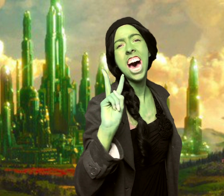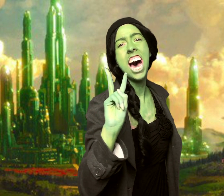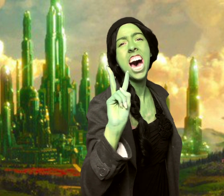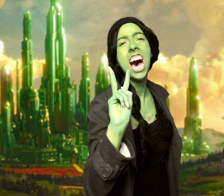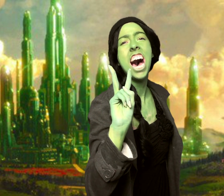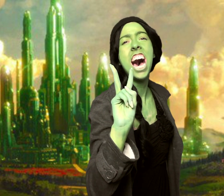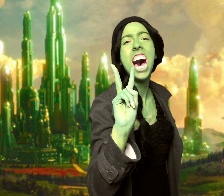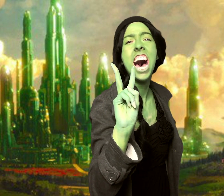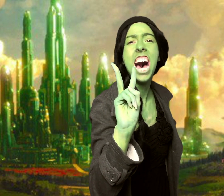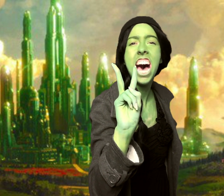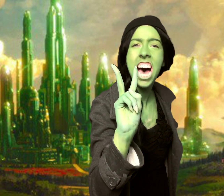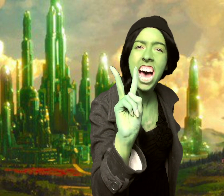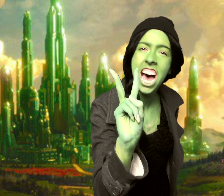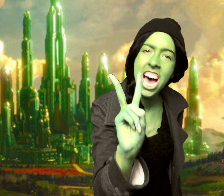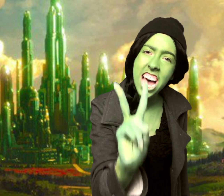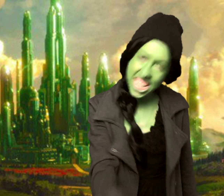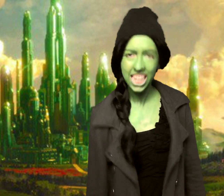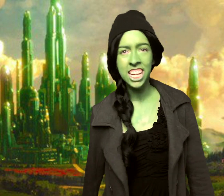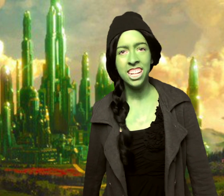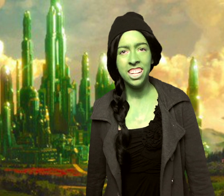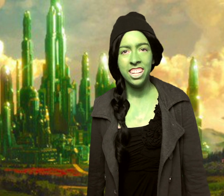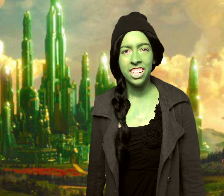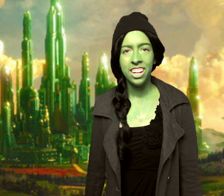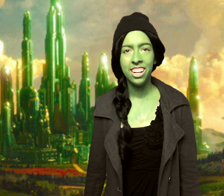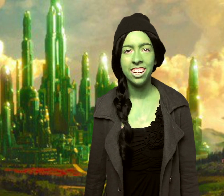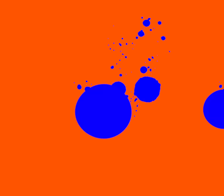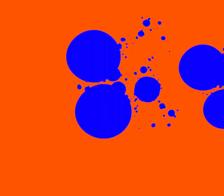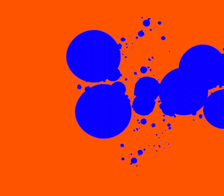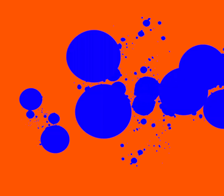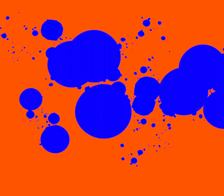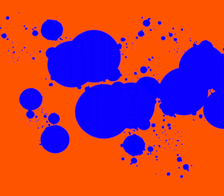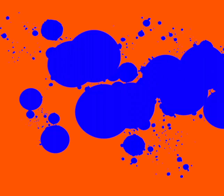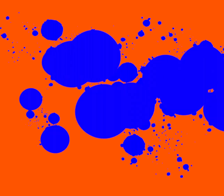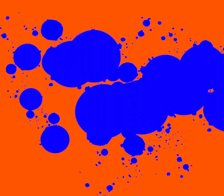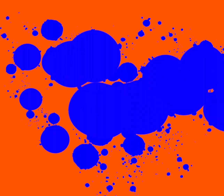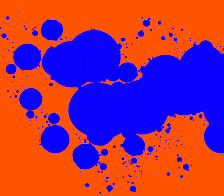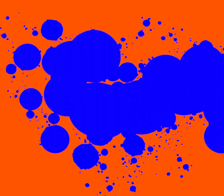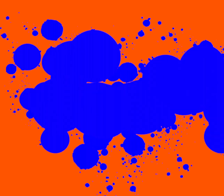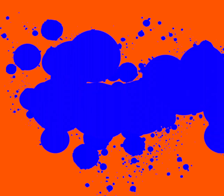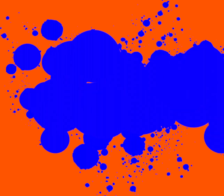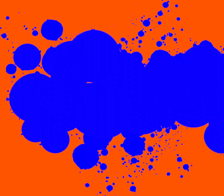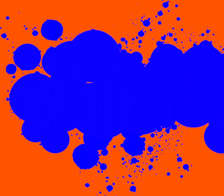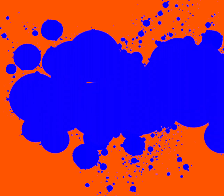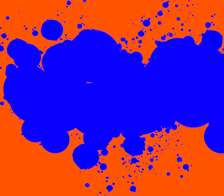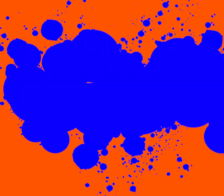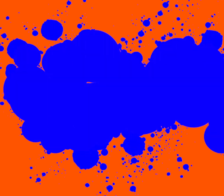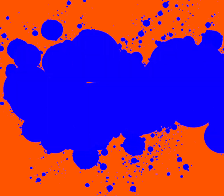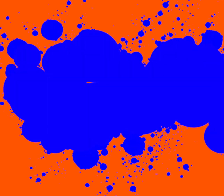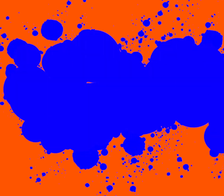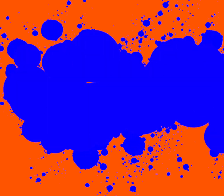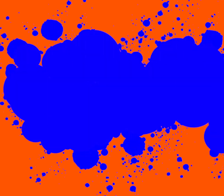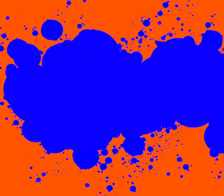and